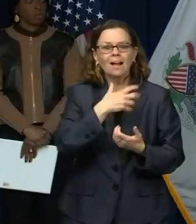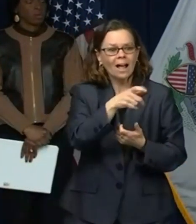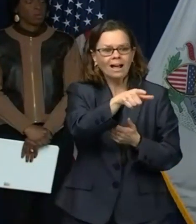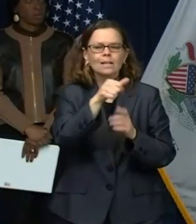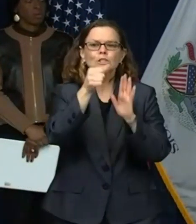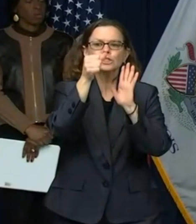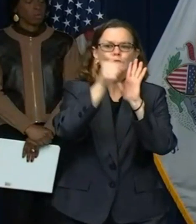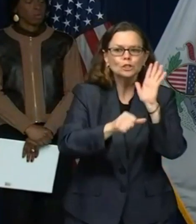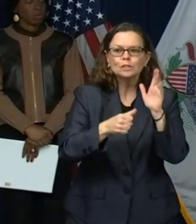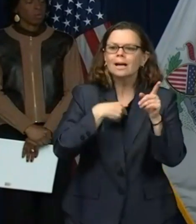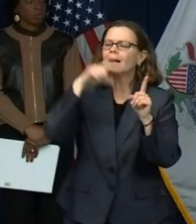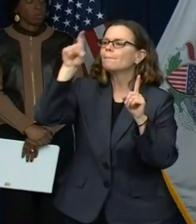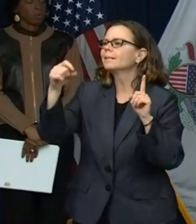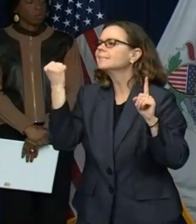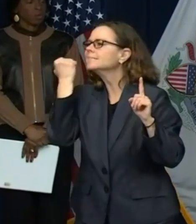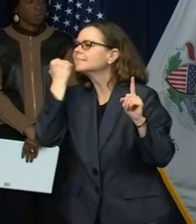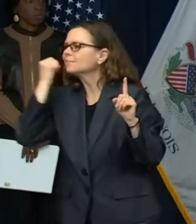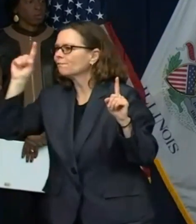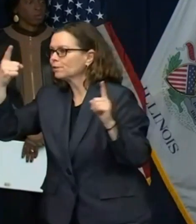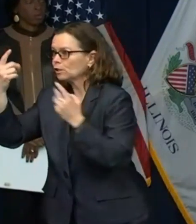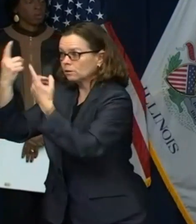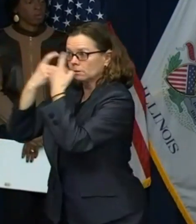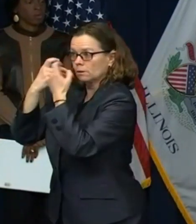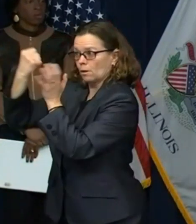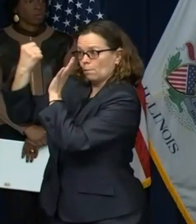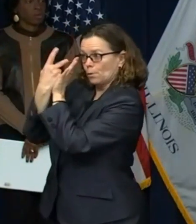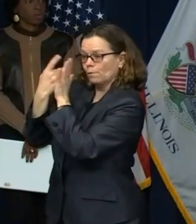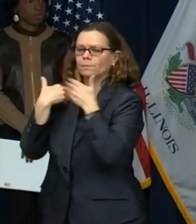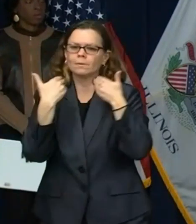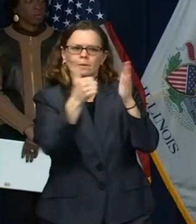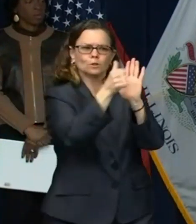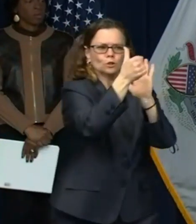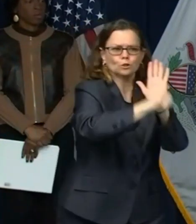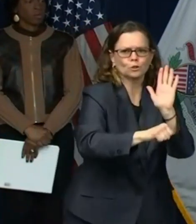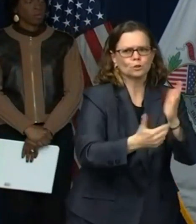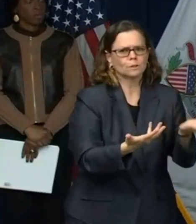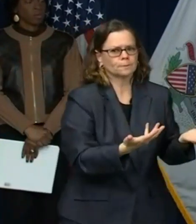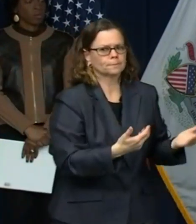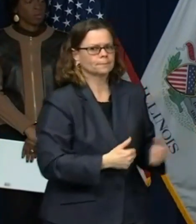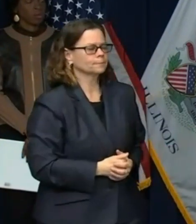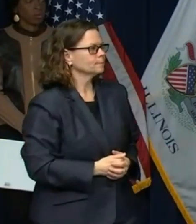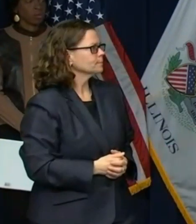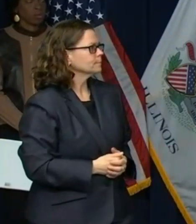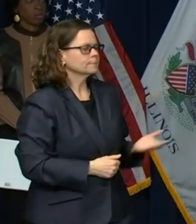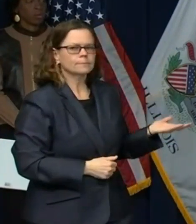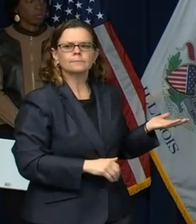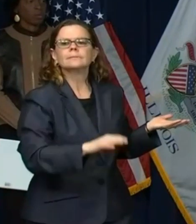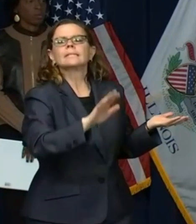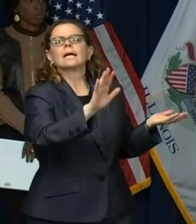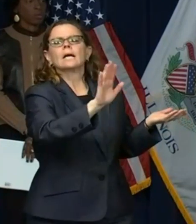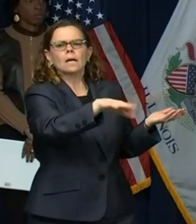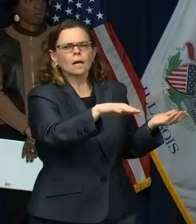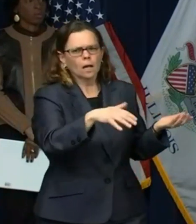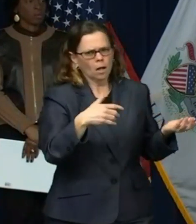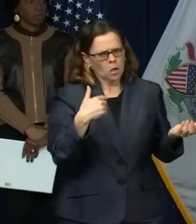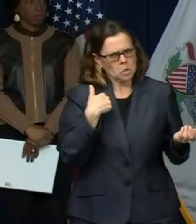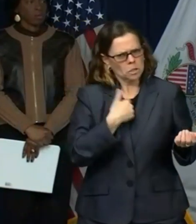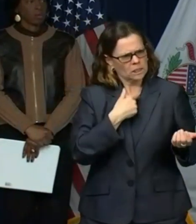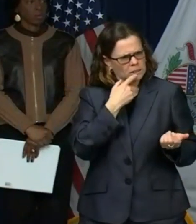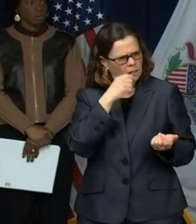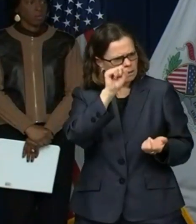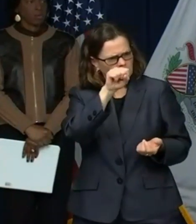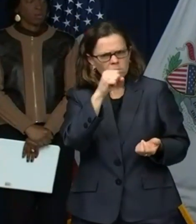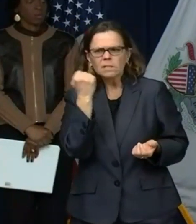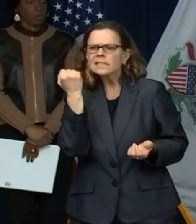EO. Um, they are, um, you know, they have the ability to operate, but, uh, but I know that many dentists have chosen